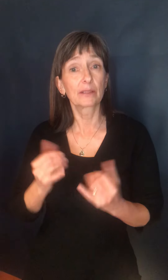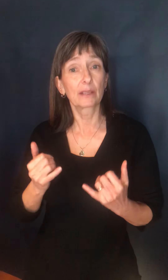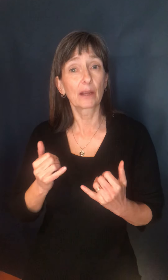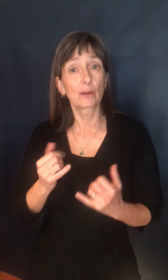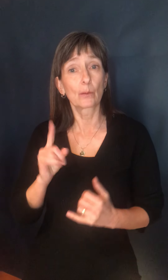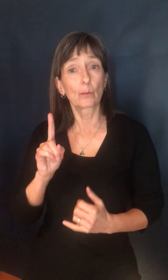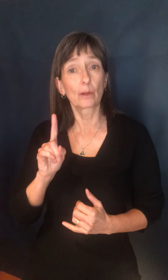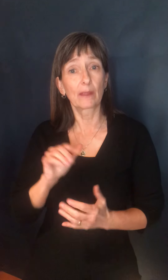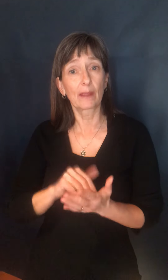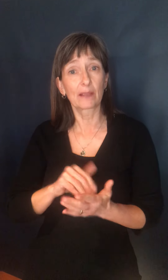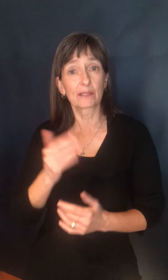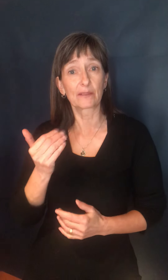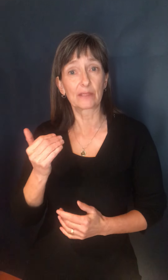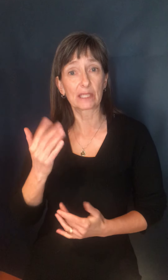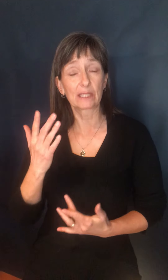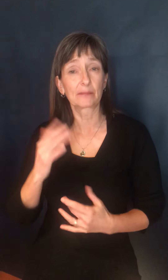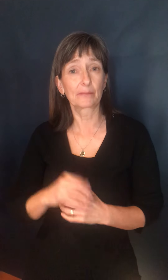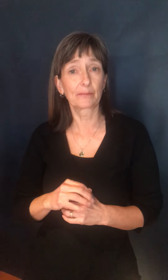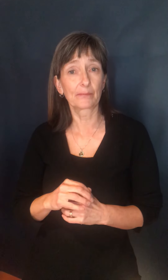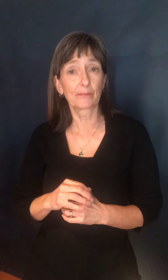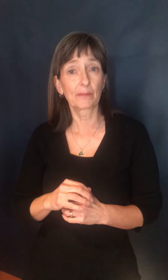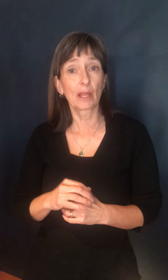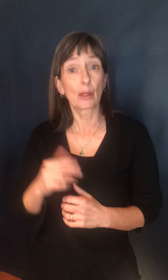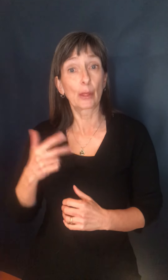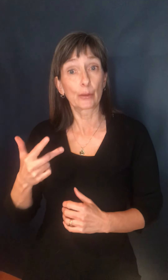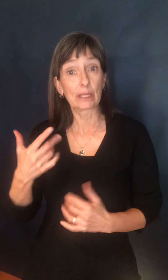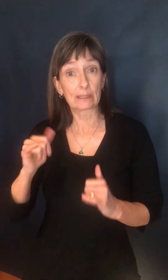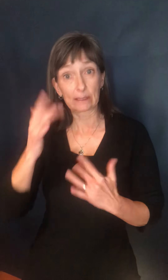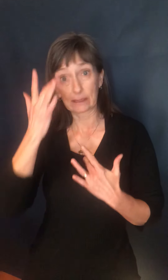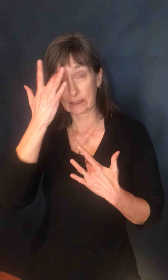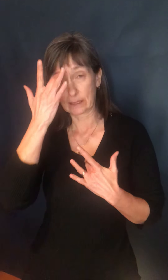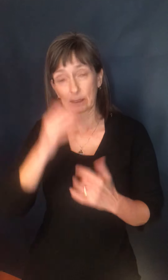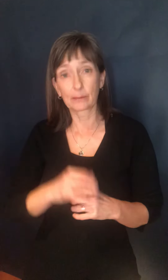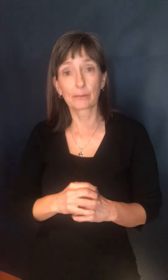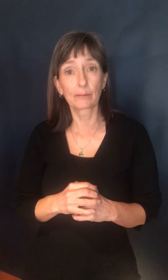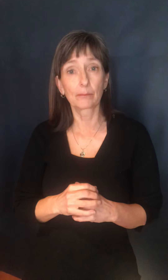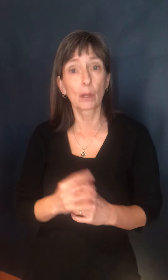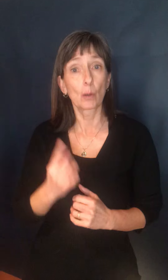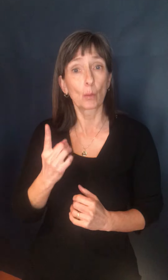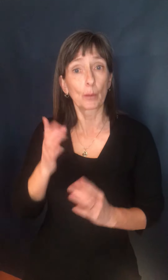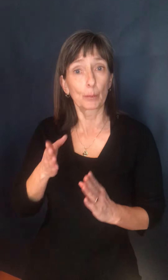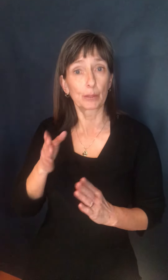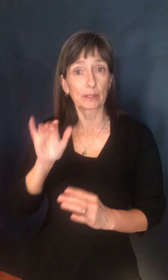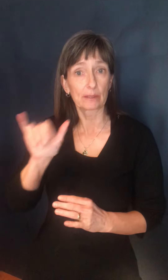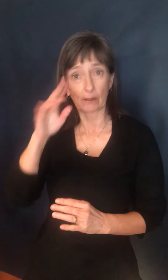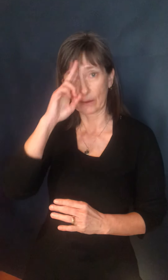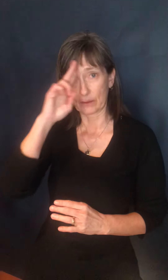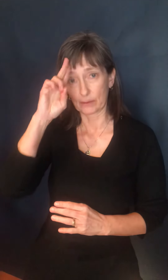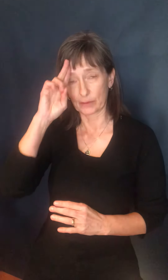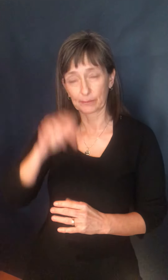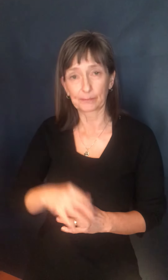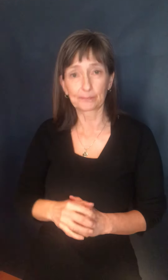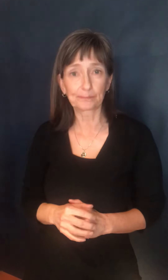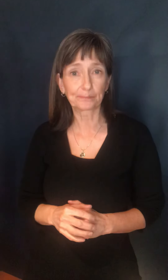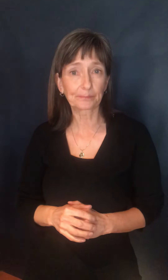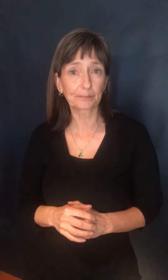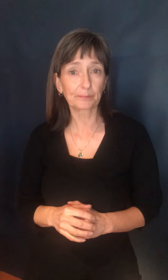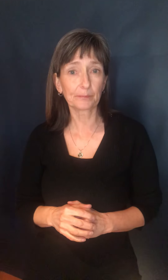,015, and there are three active cases, and one person is in hospital due to COVID-19. A total of